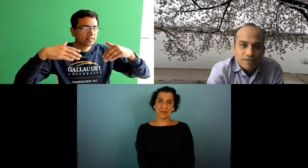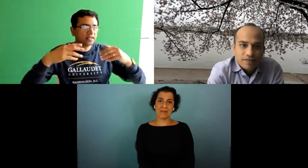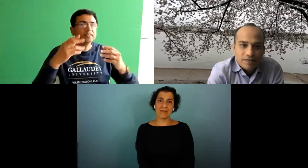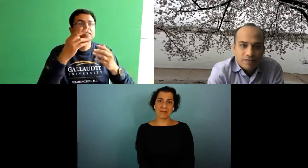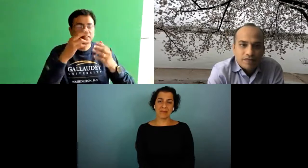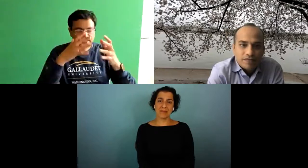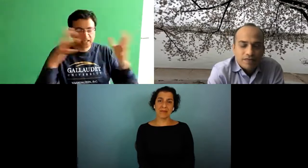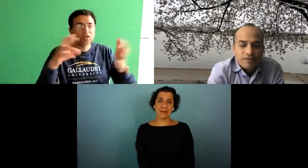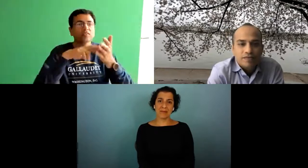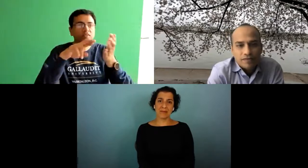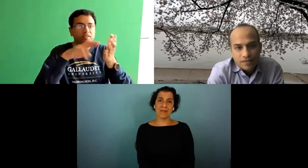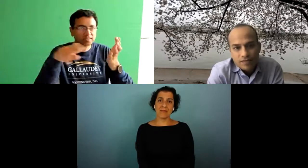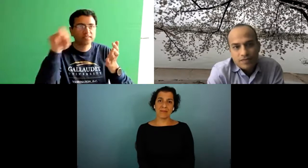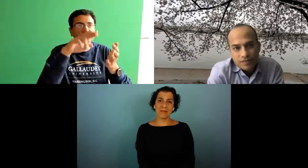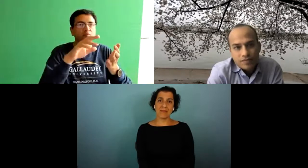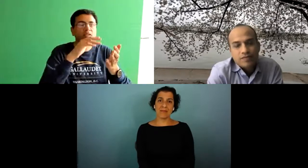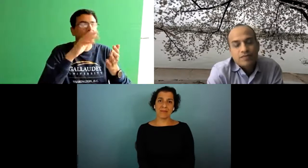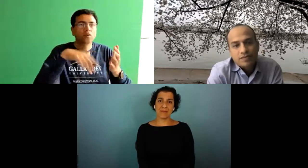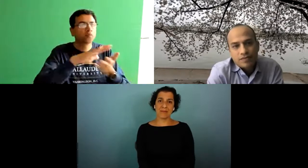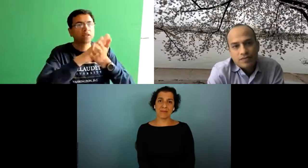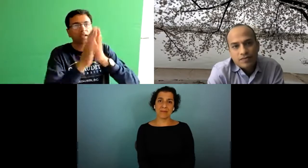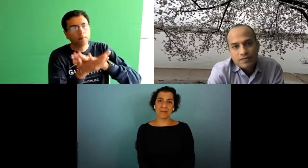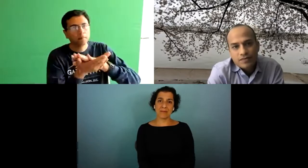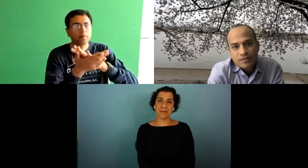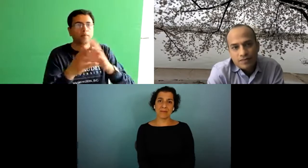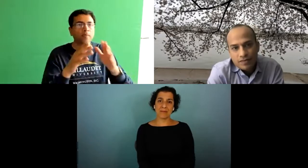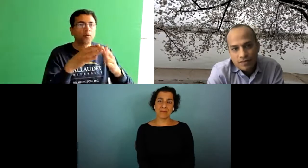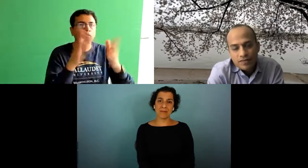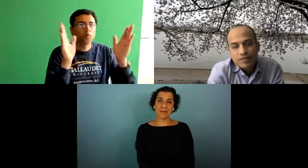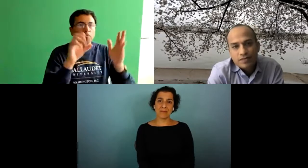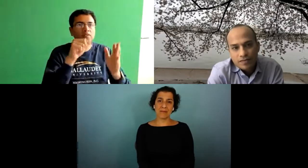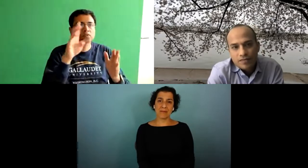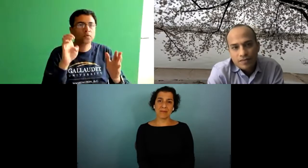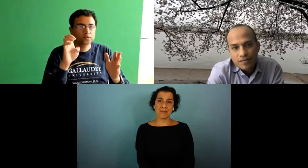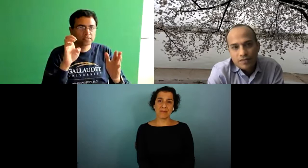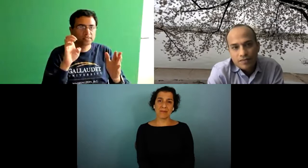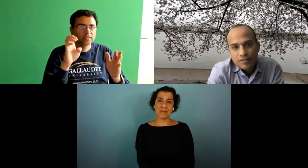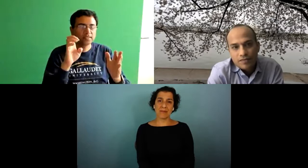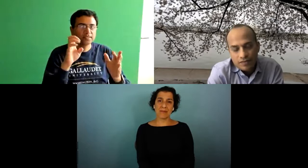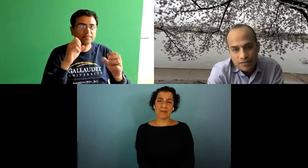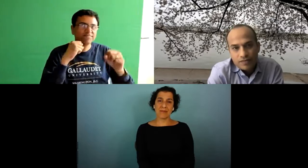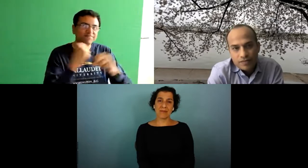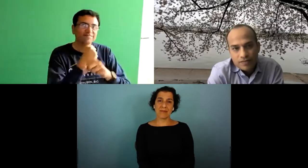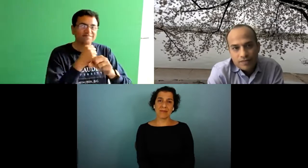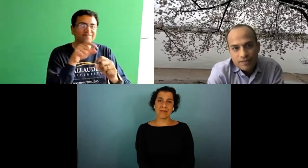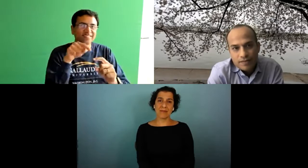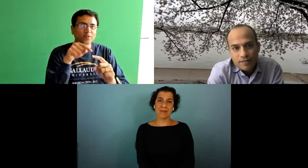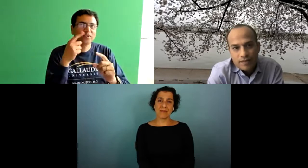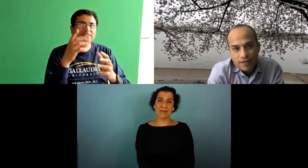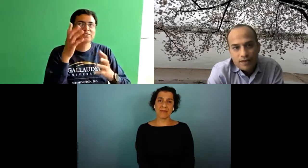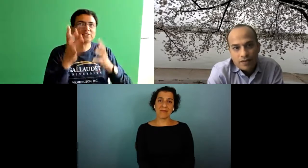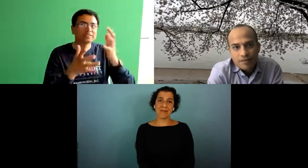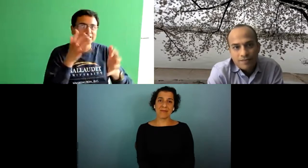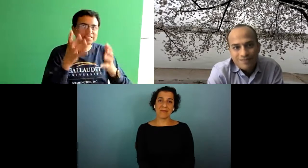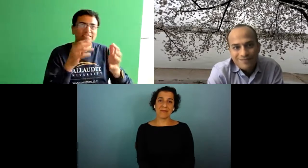that would be needed to understand sign language there's a lot of research happening on them but they haven't become open source yet